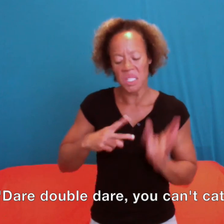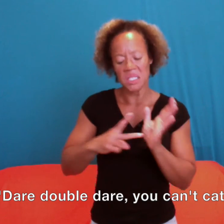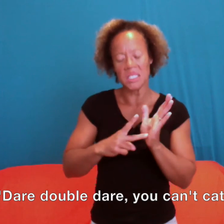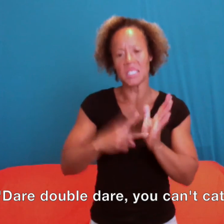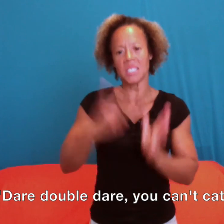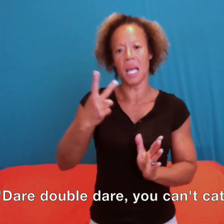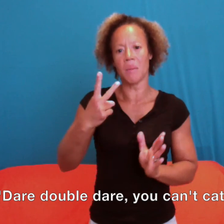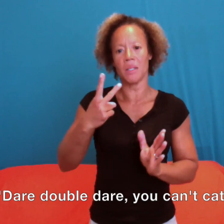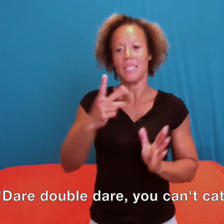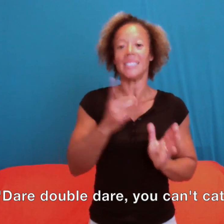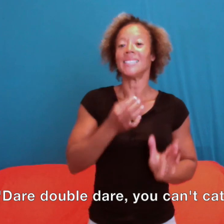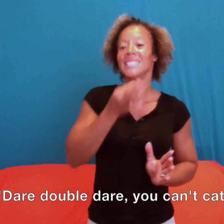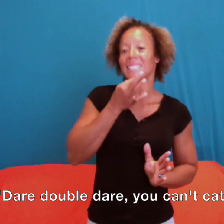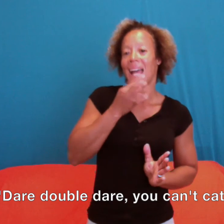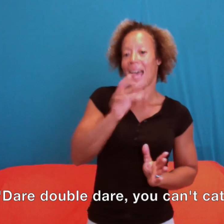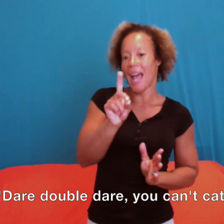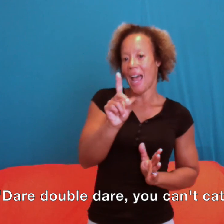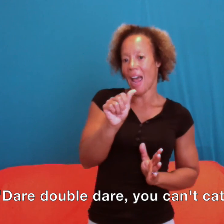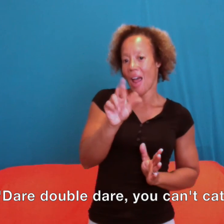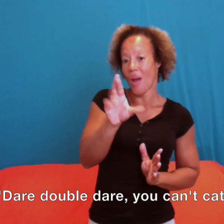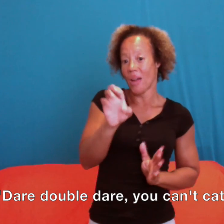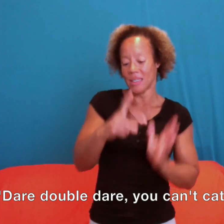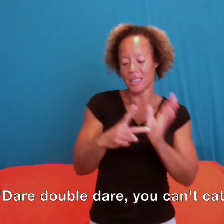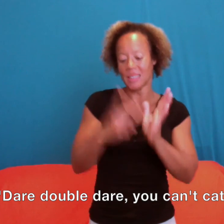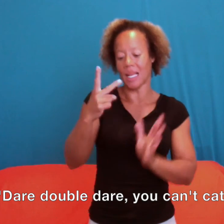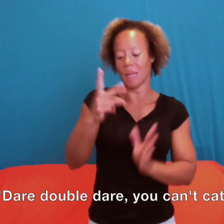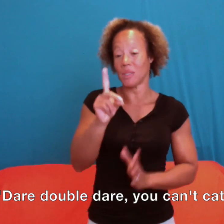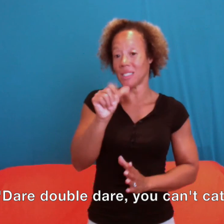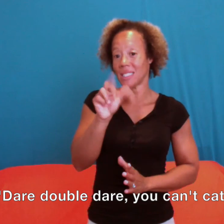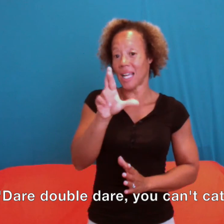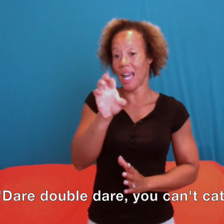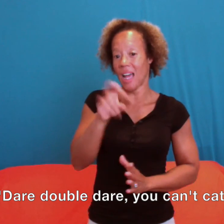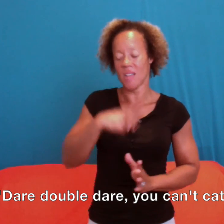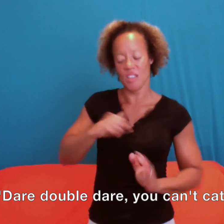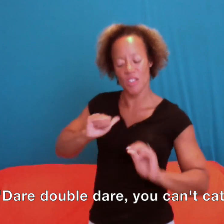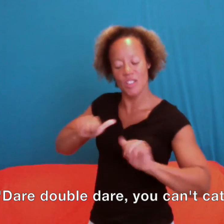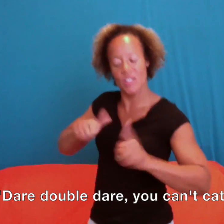Dare Double Dare You can't catch me